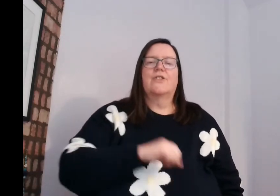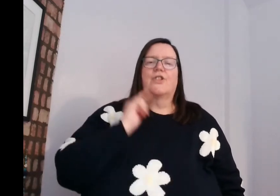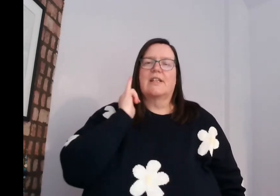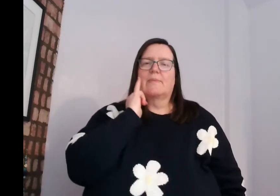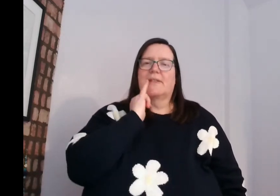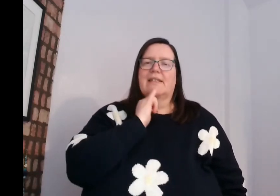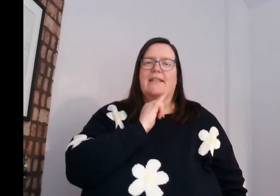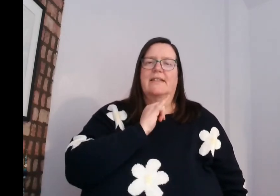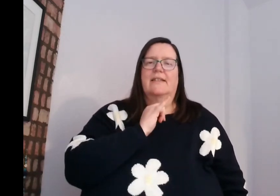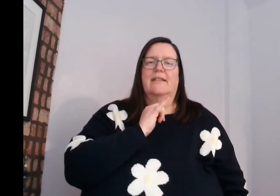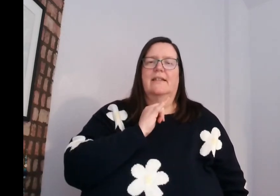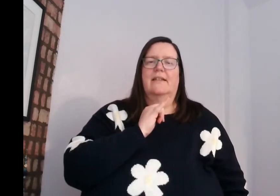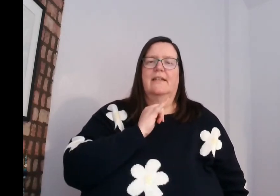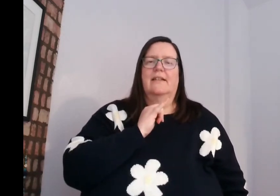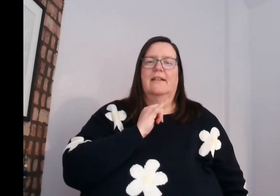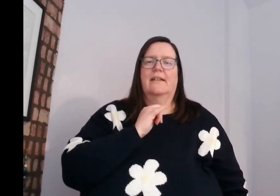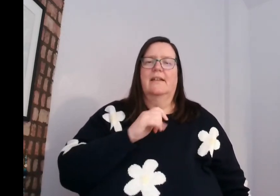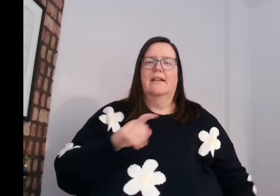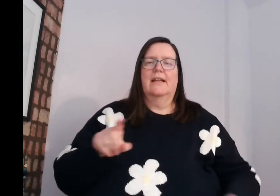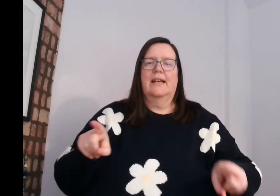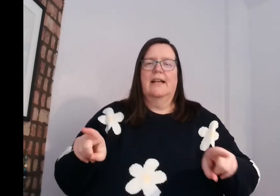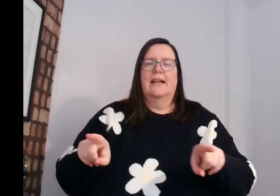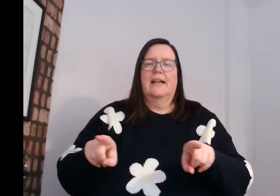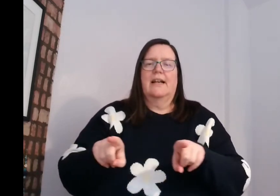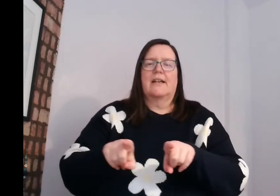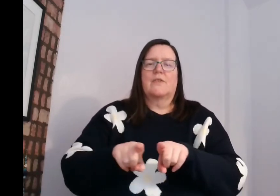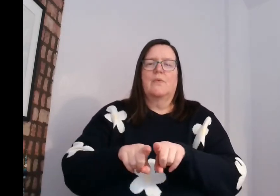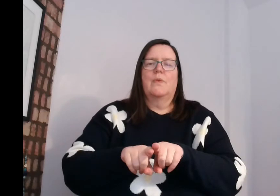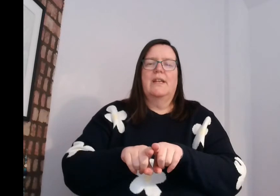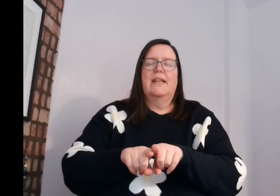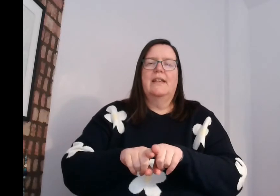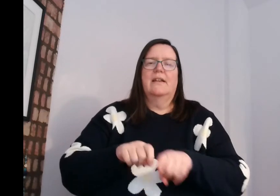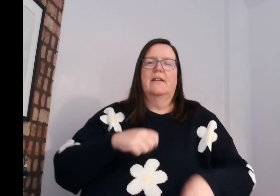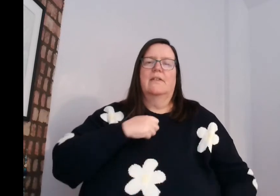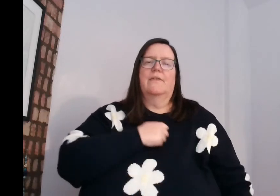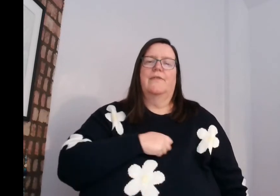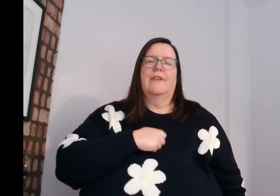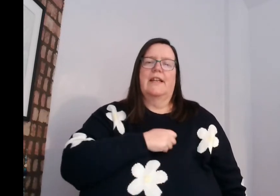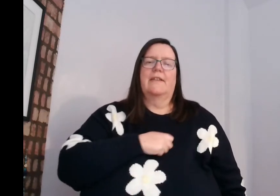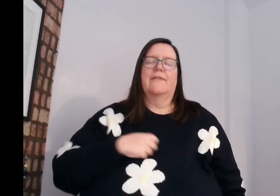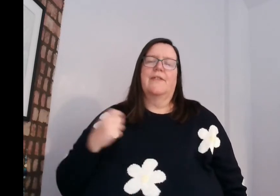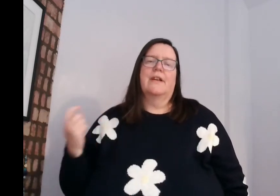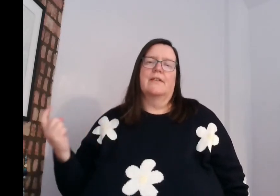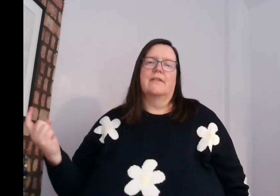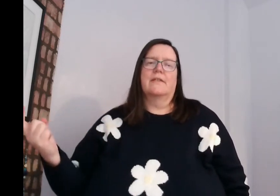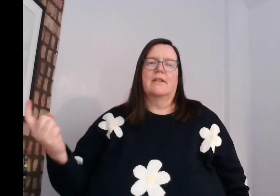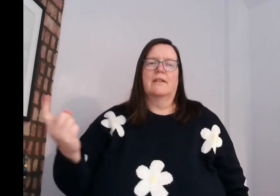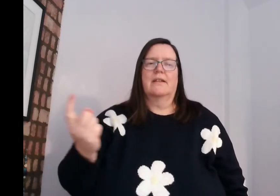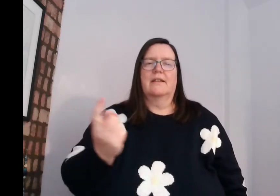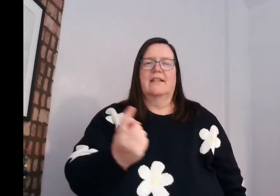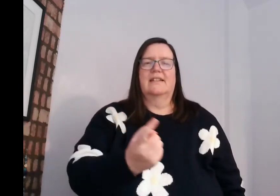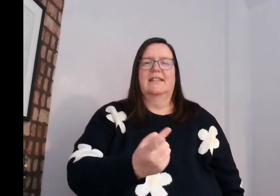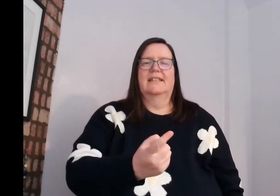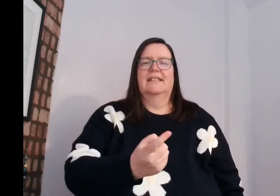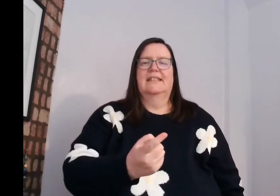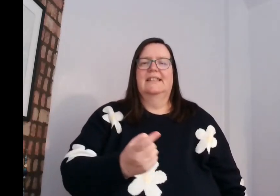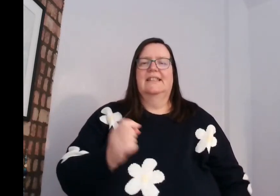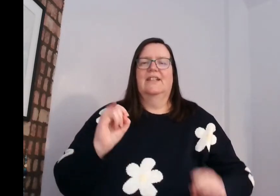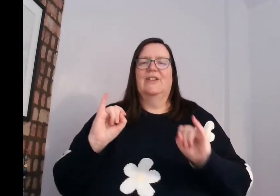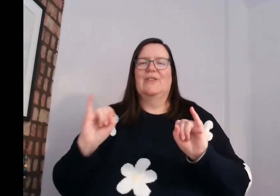trespasses as we forgive those who